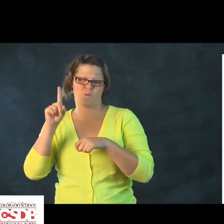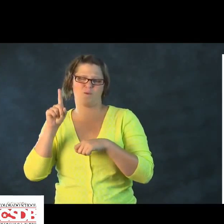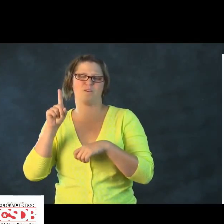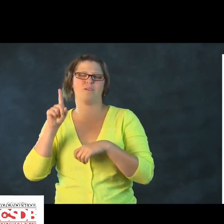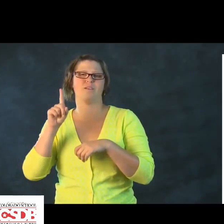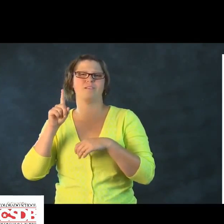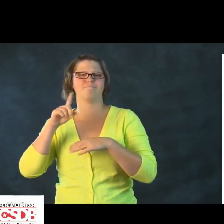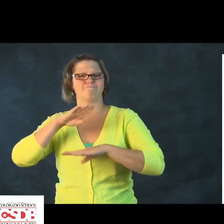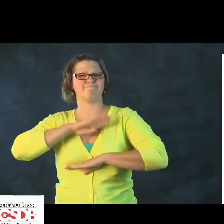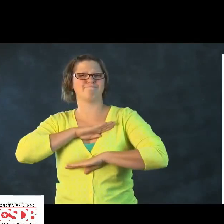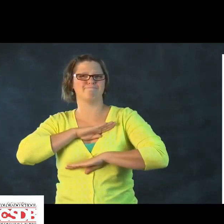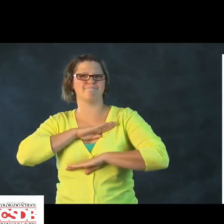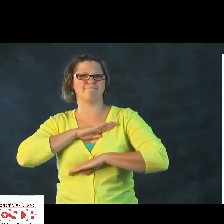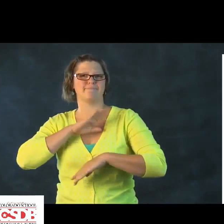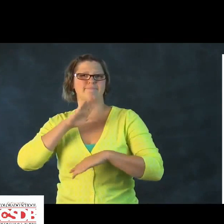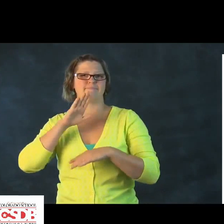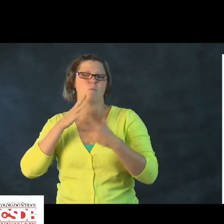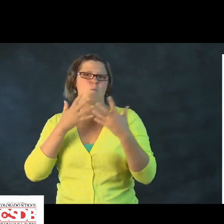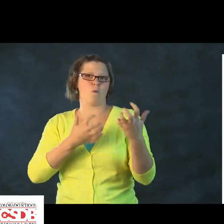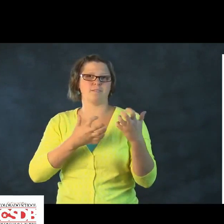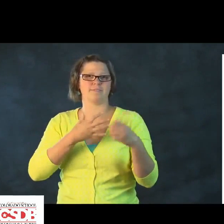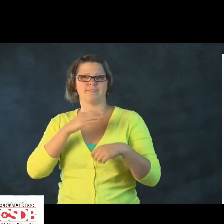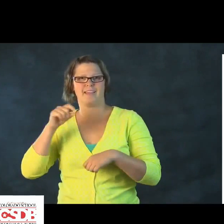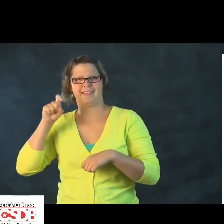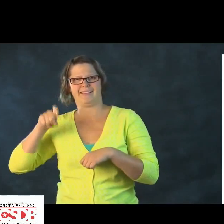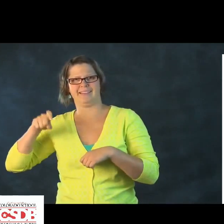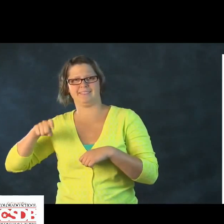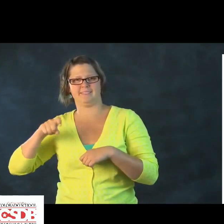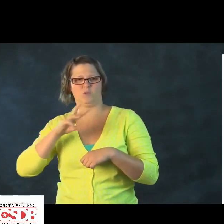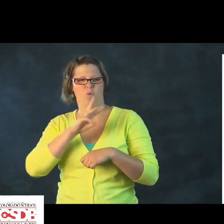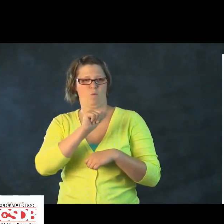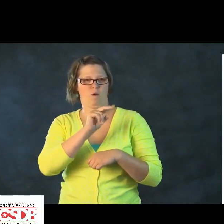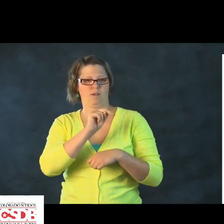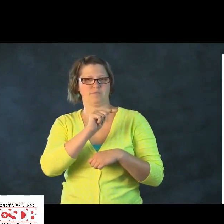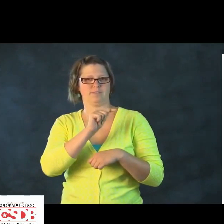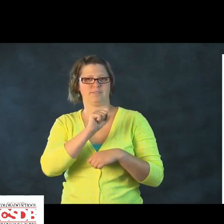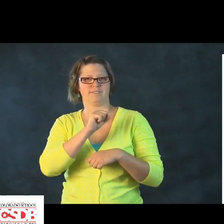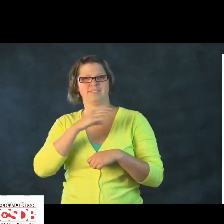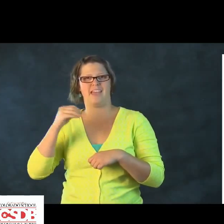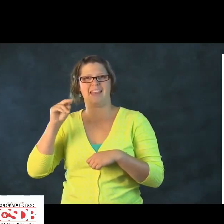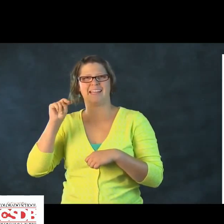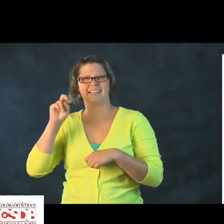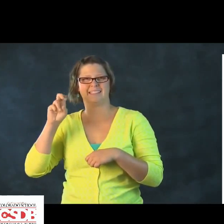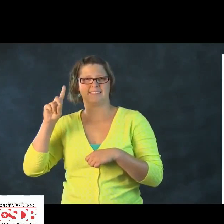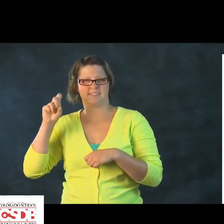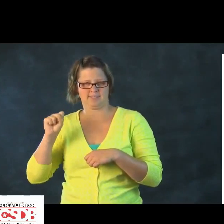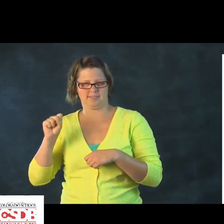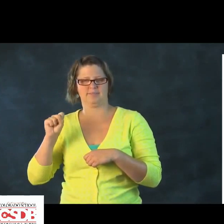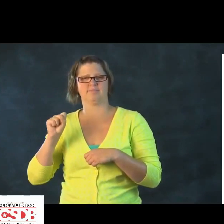Language is also for expressing your wants and needs.